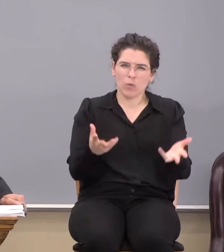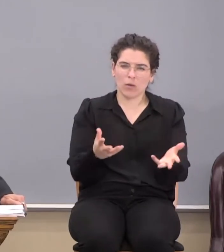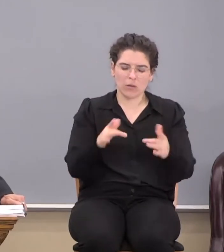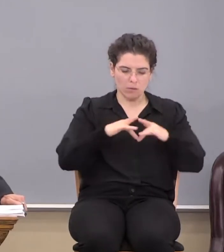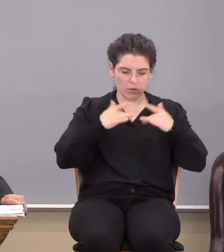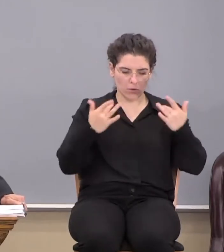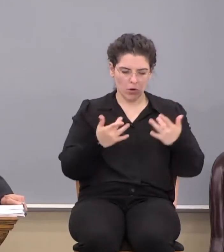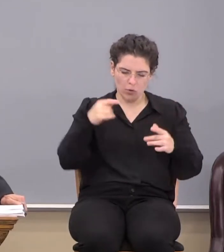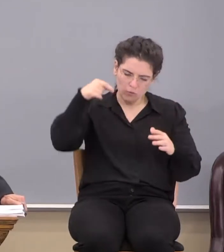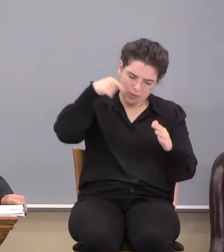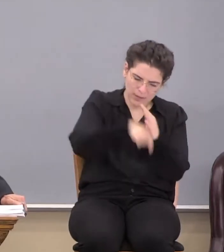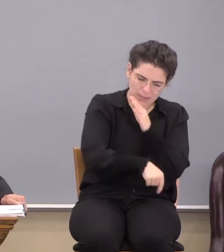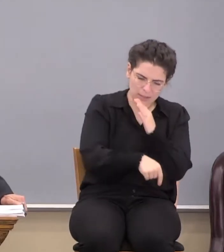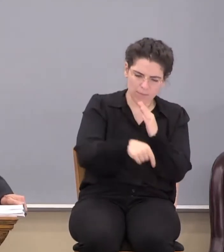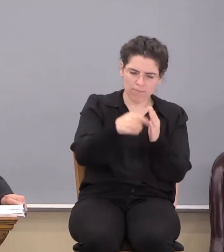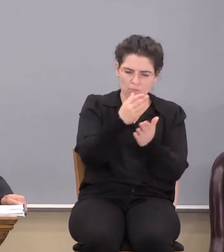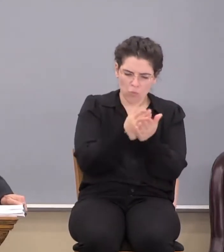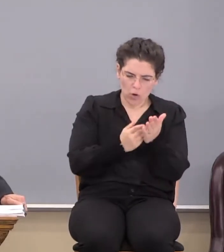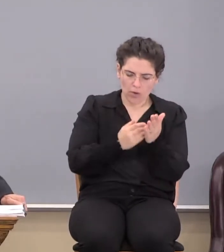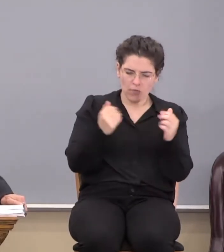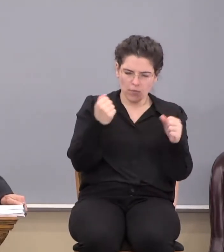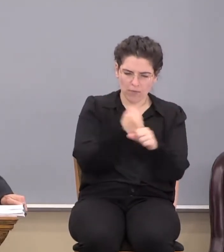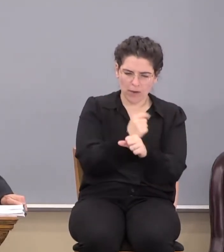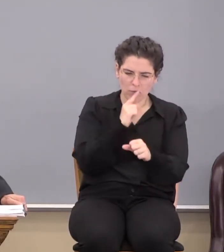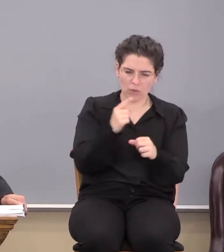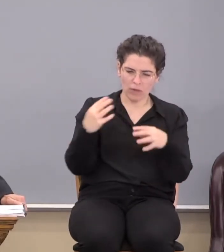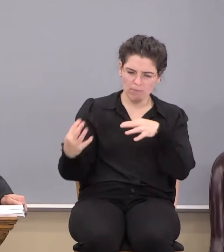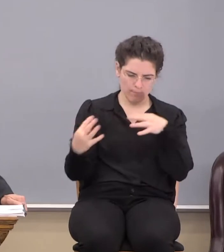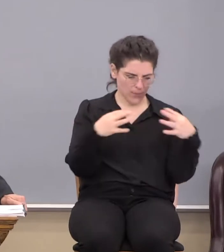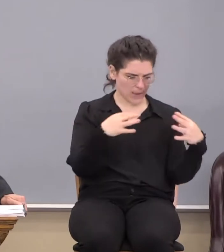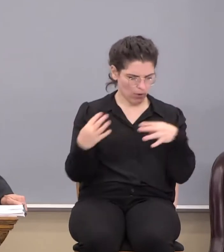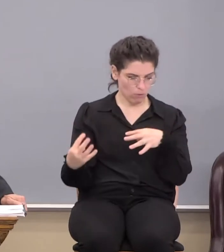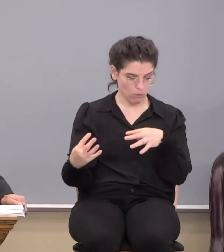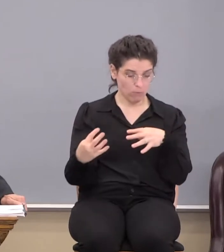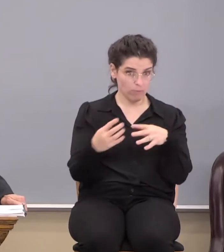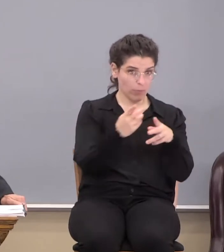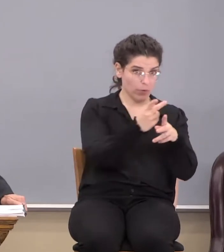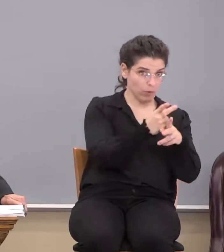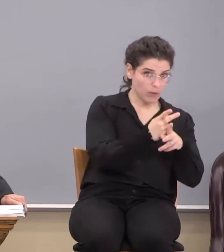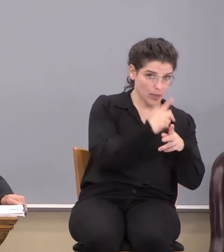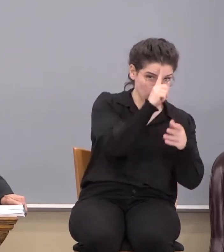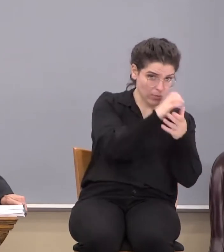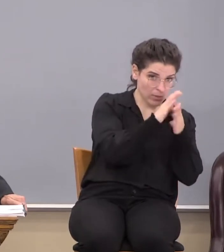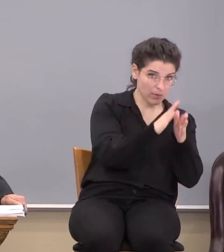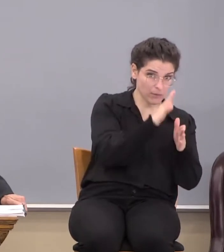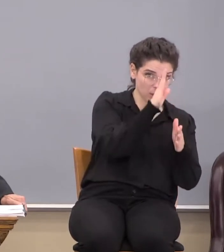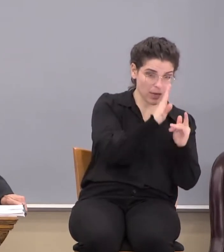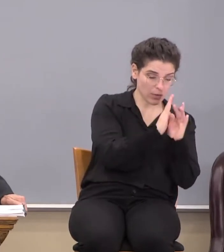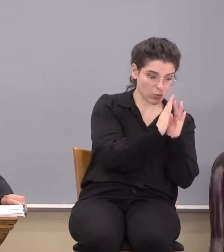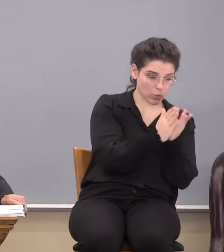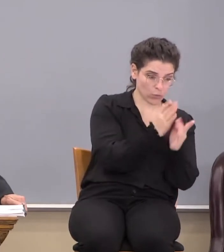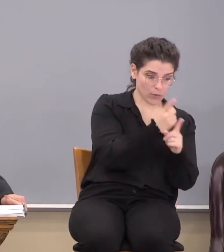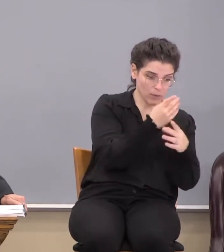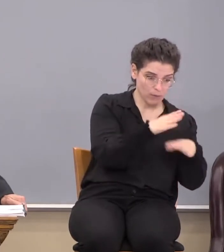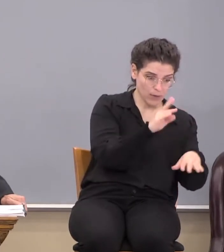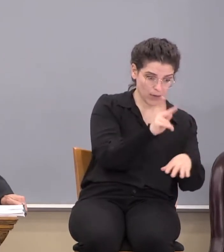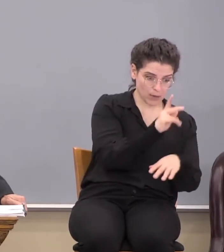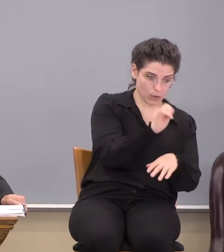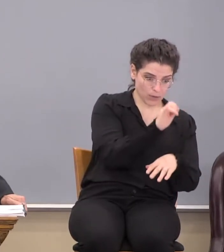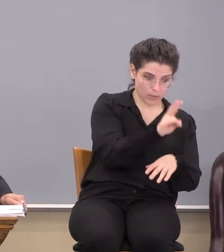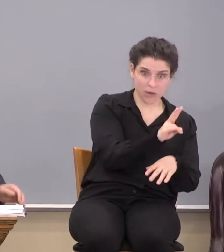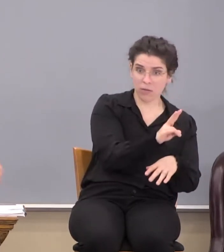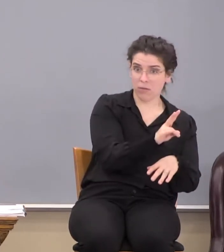this fight is a battle as to whether or not we're going to keep believing God's word rightly divided out of the King James Bible. That's at the heart of it.